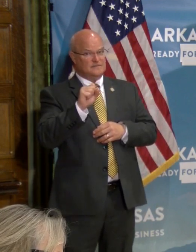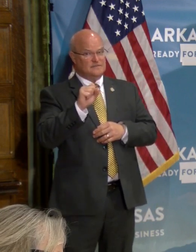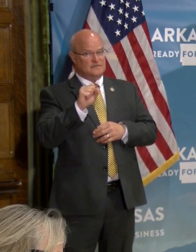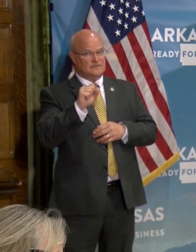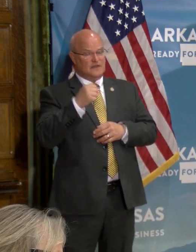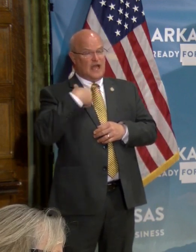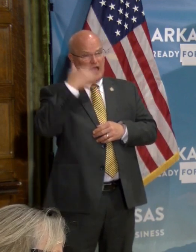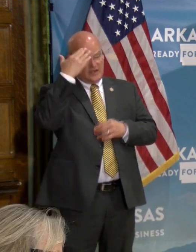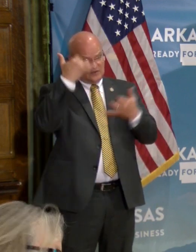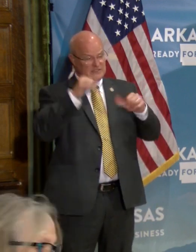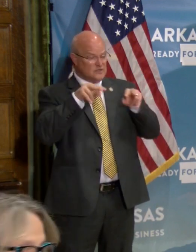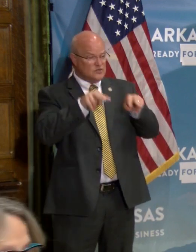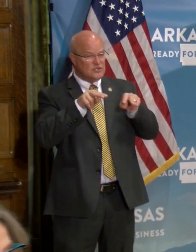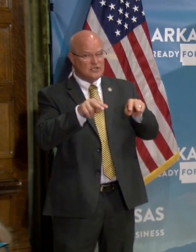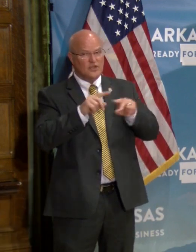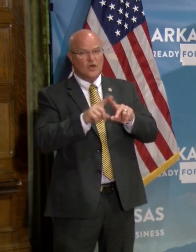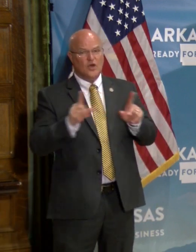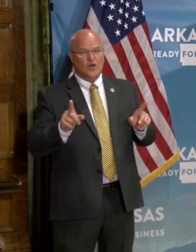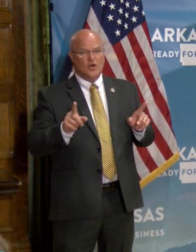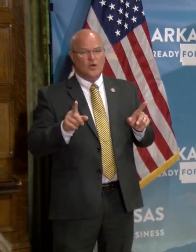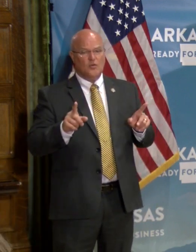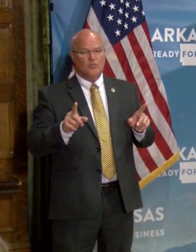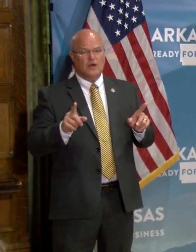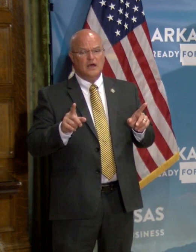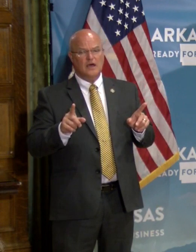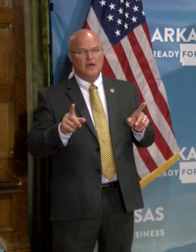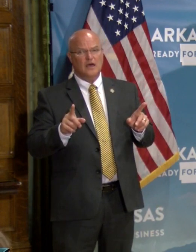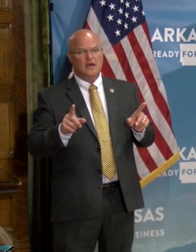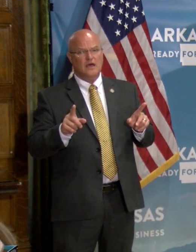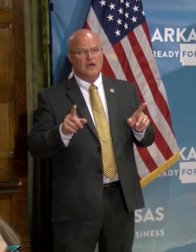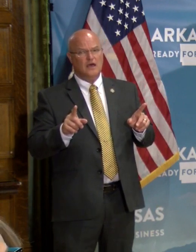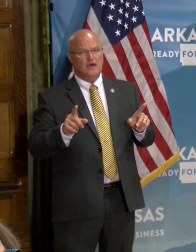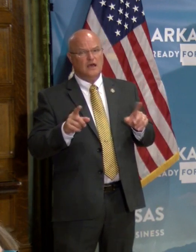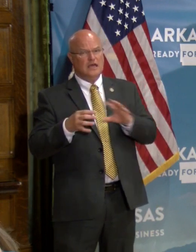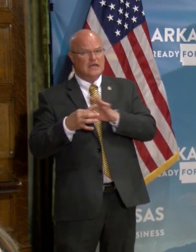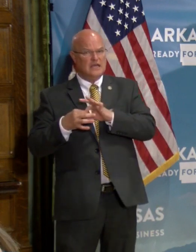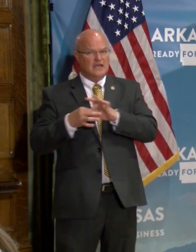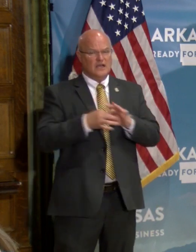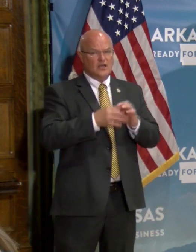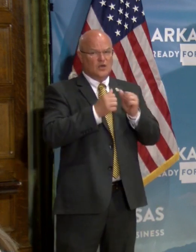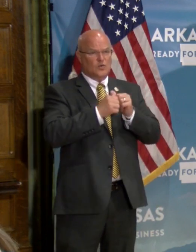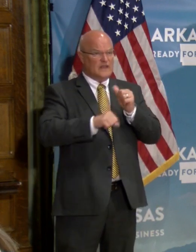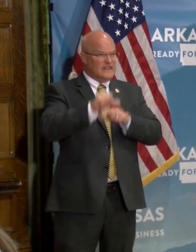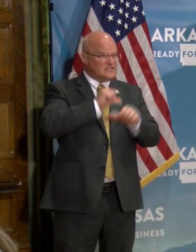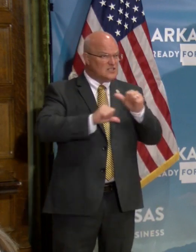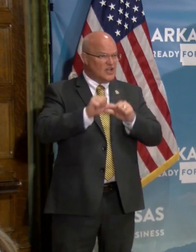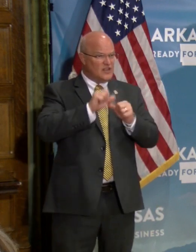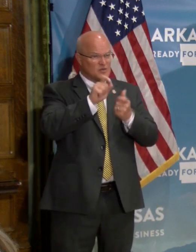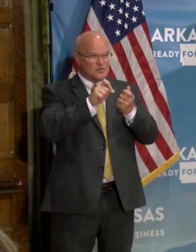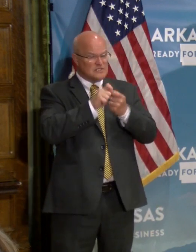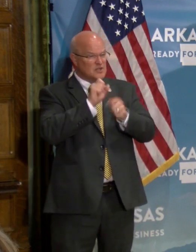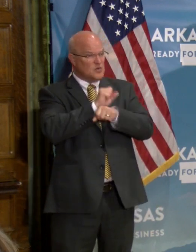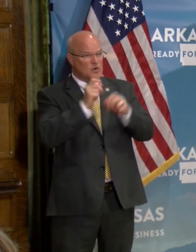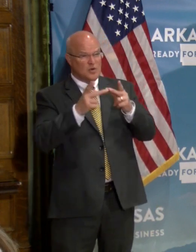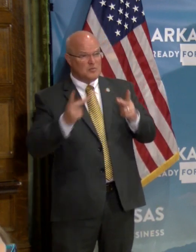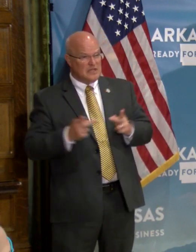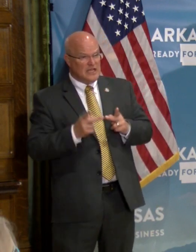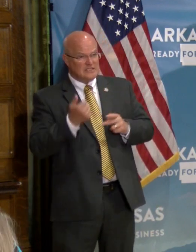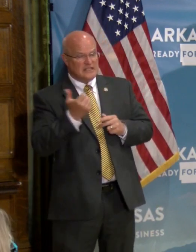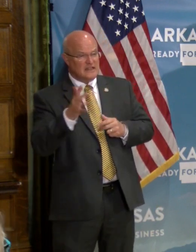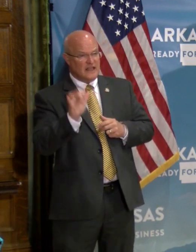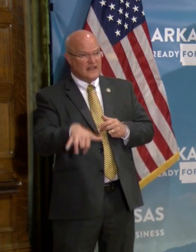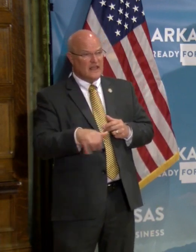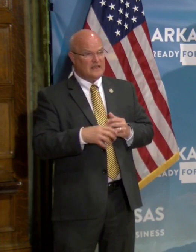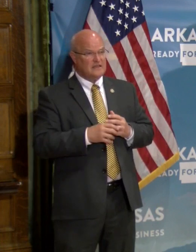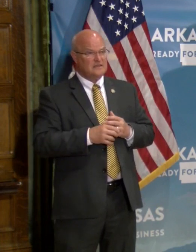I know you're still looking into it, but, um, all right. Do these seem to be associated with each other or a particular workplace or anything